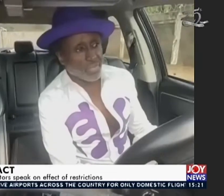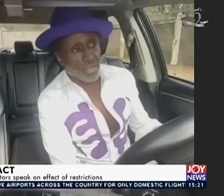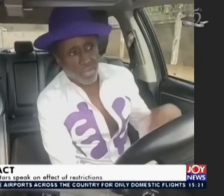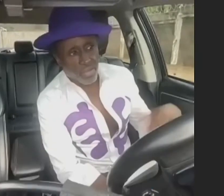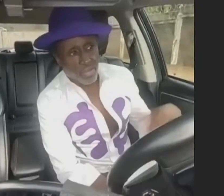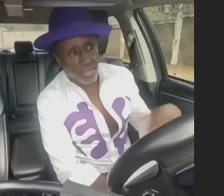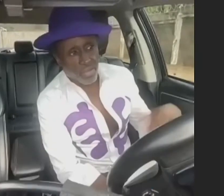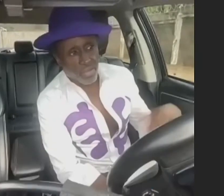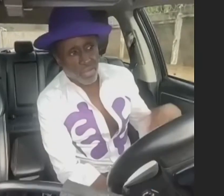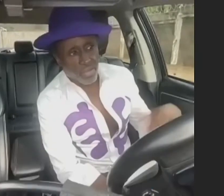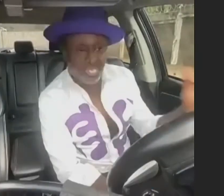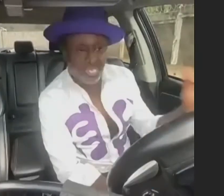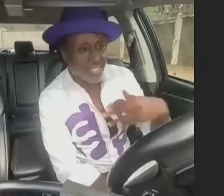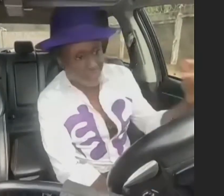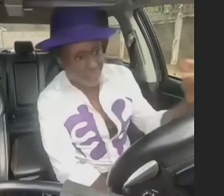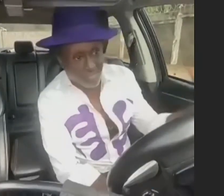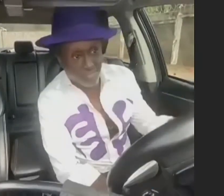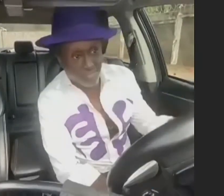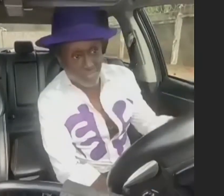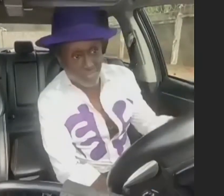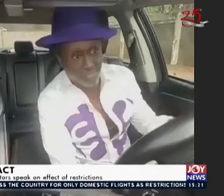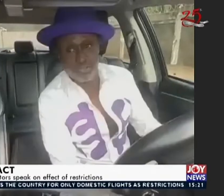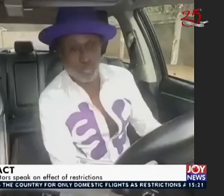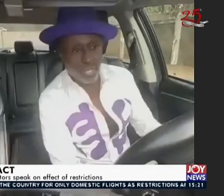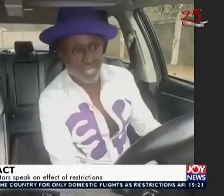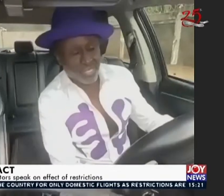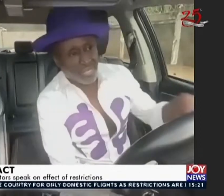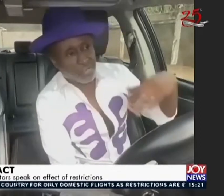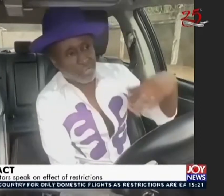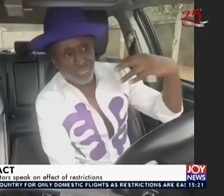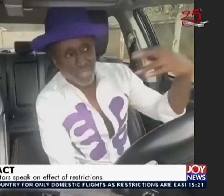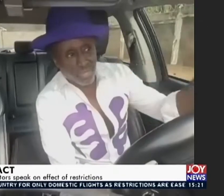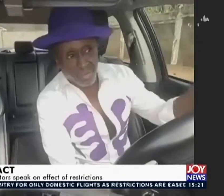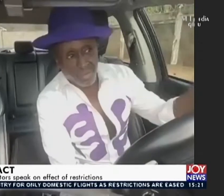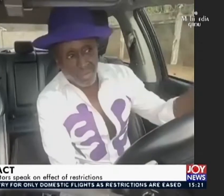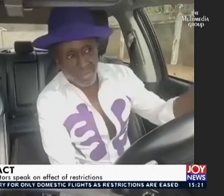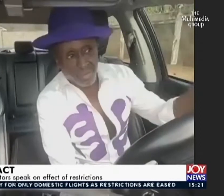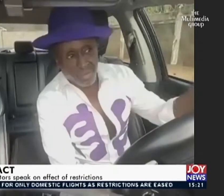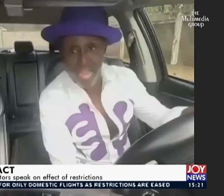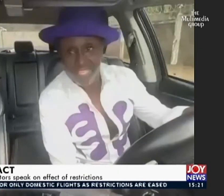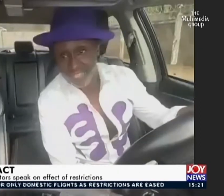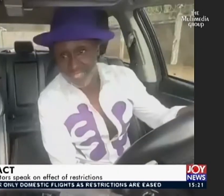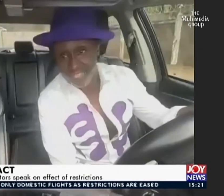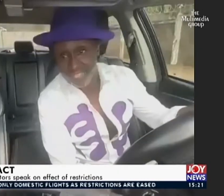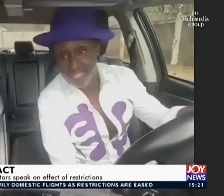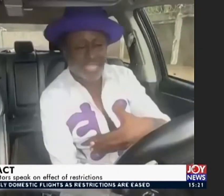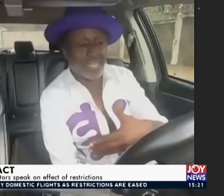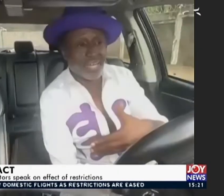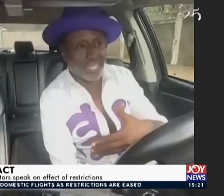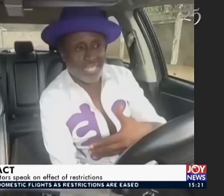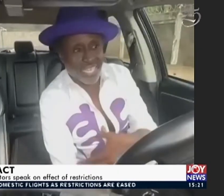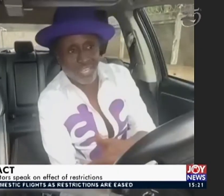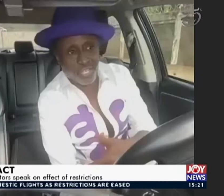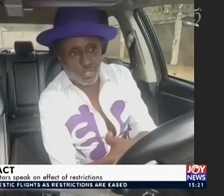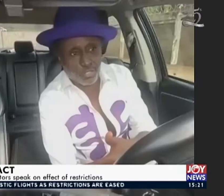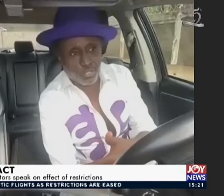So, God answers, works in mysterious ways. One of my comrades makes a